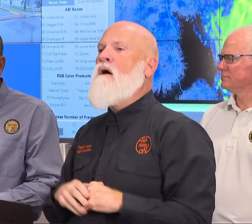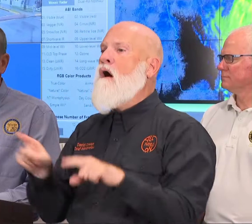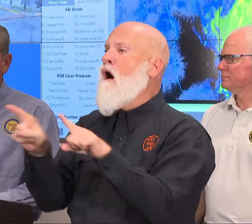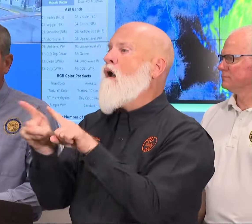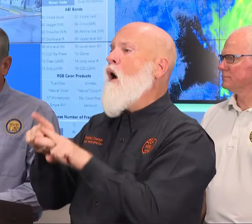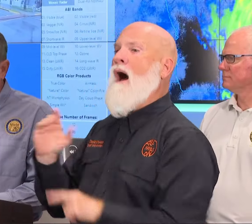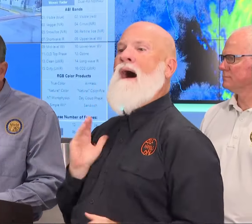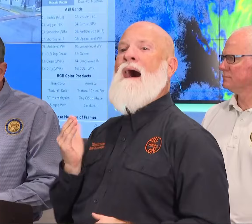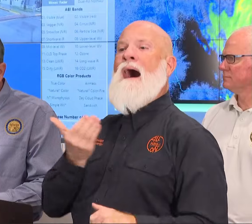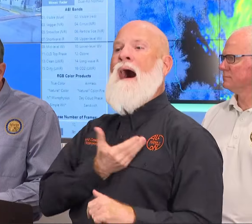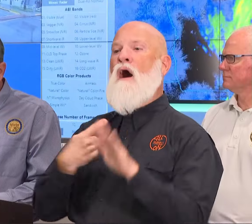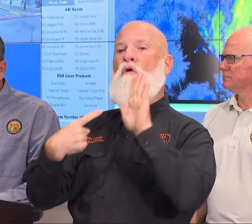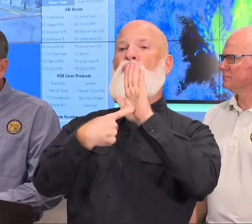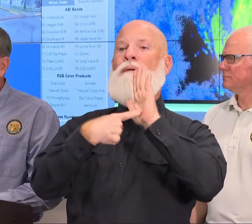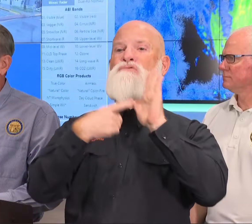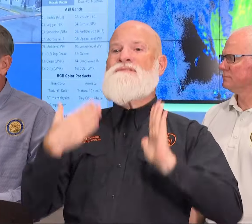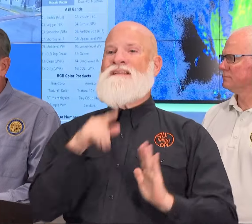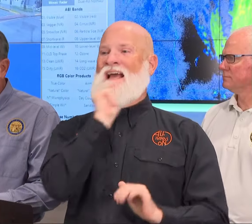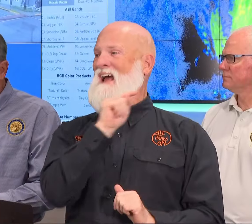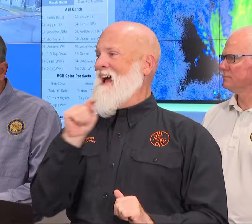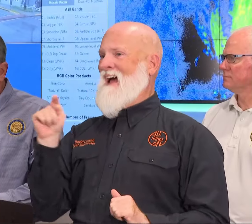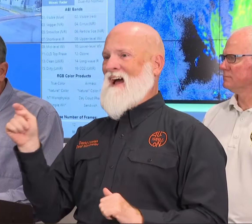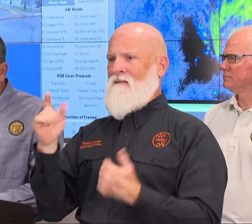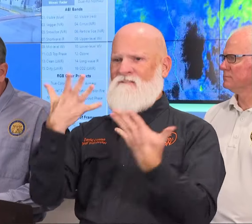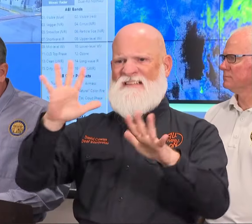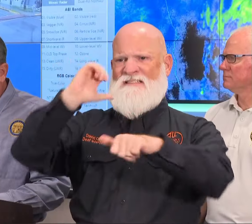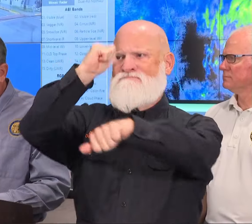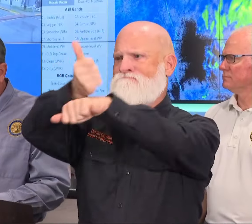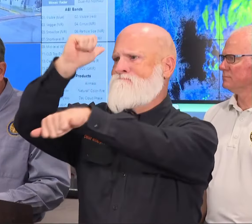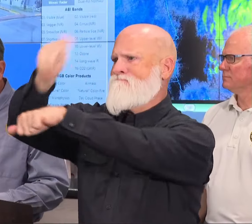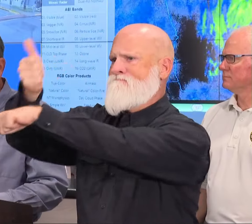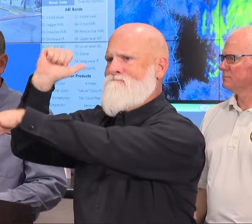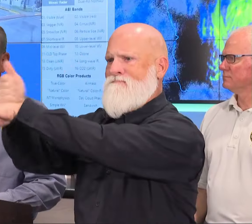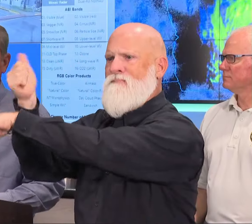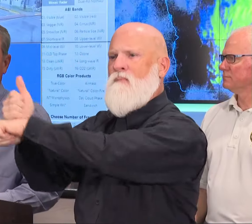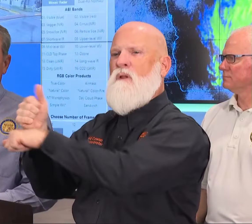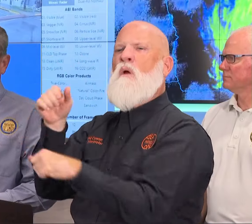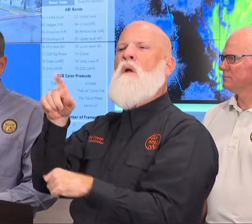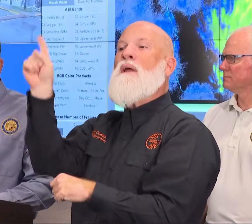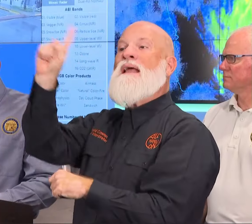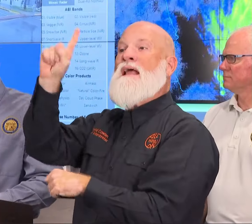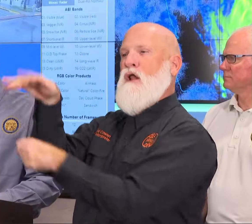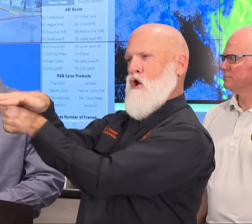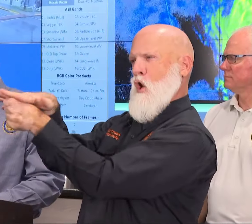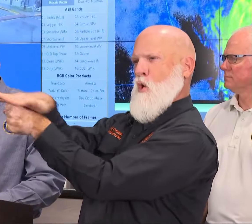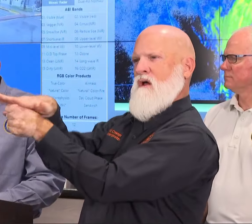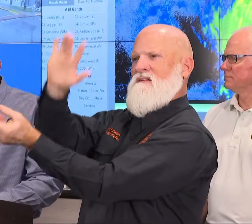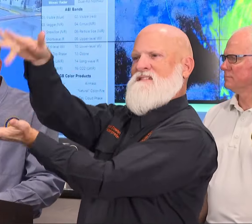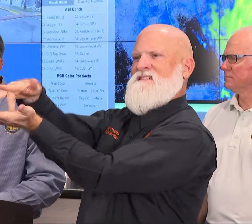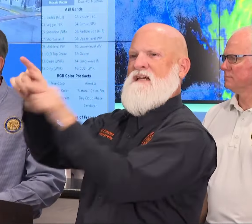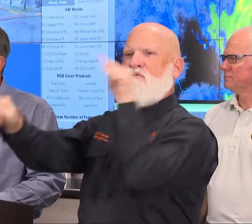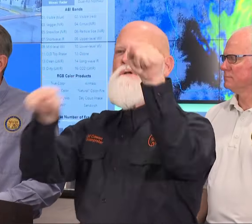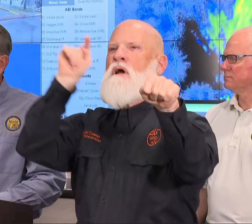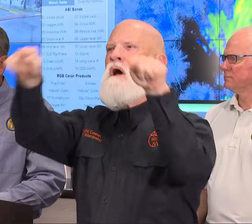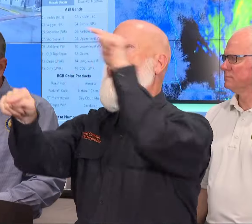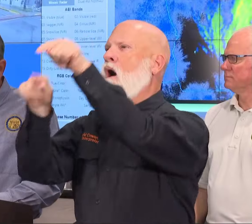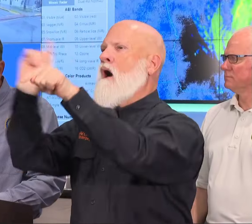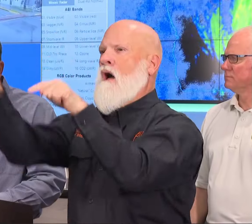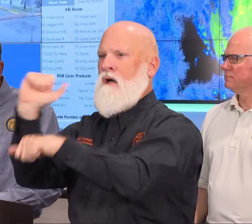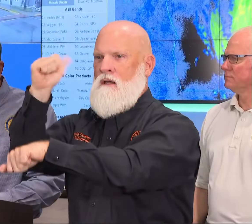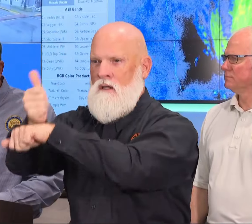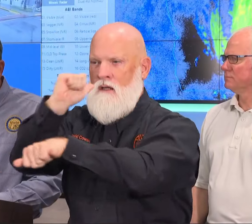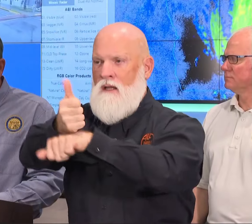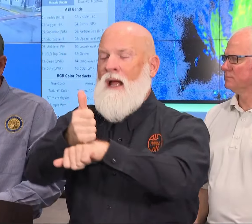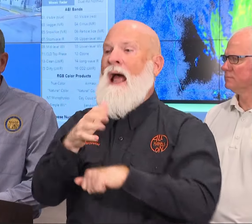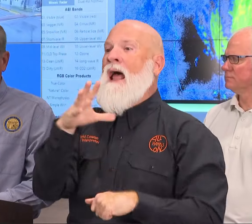centers in the affected areas we've got the department of public safety farm and natural resources forestry commission folks. Georgia